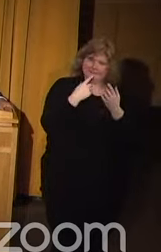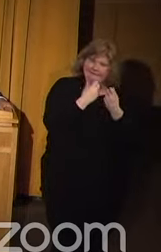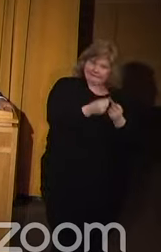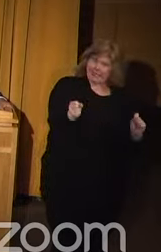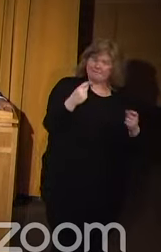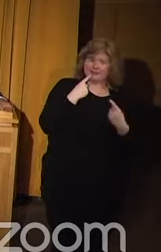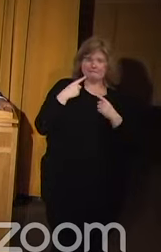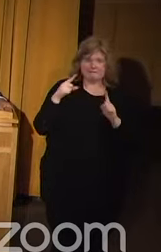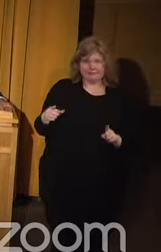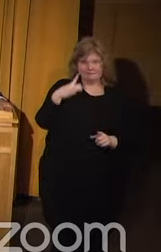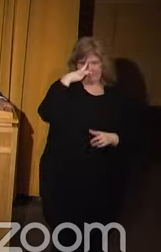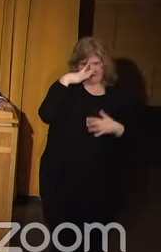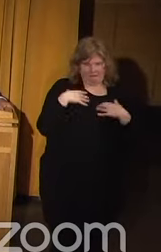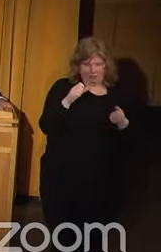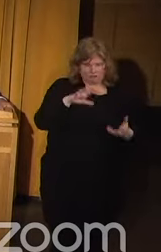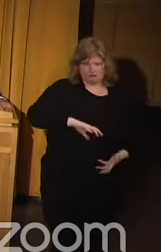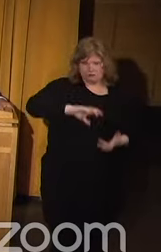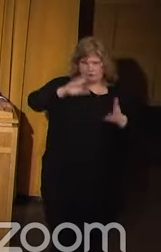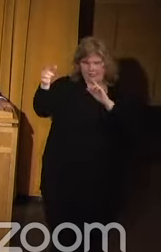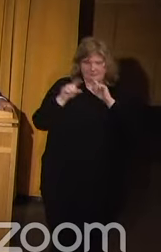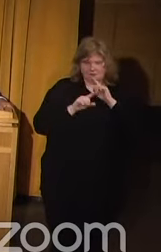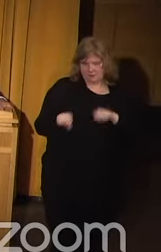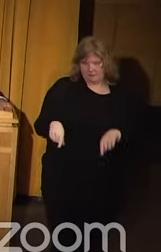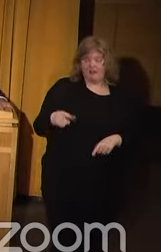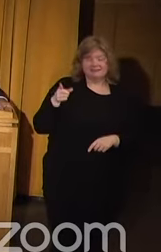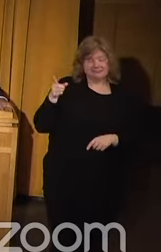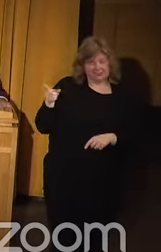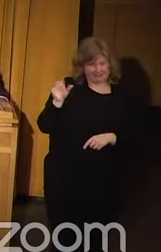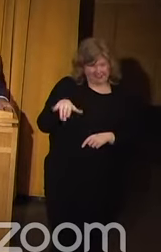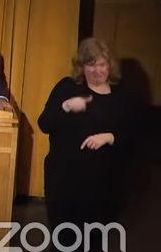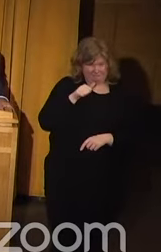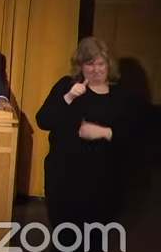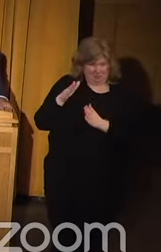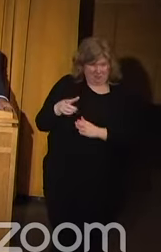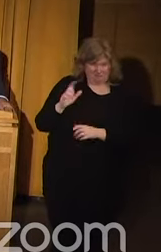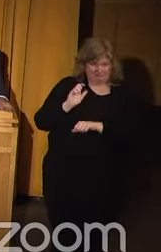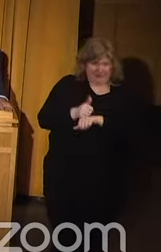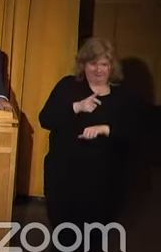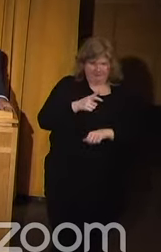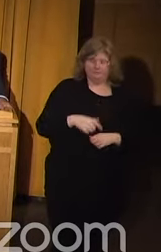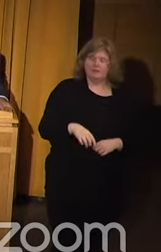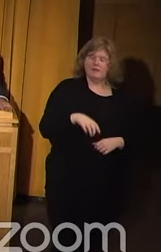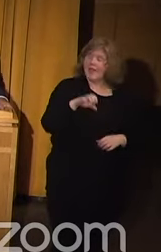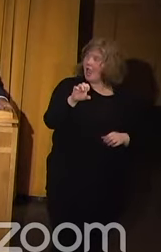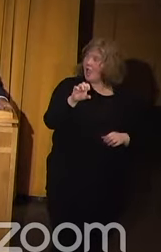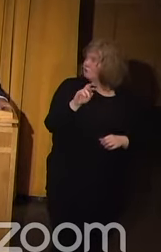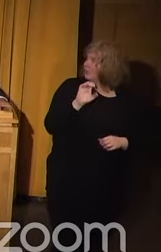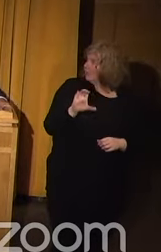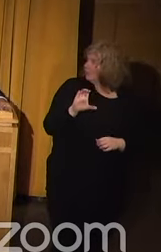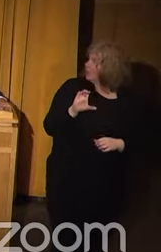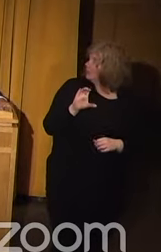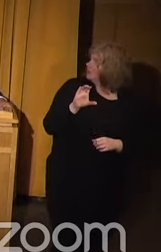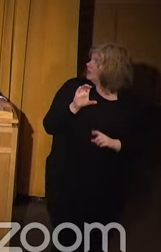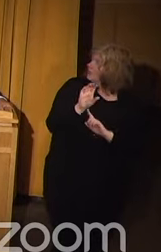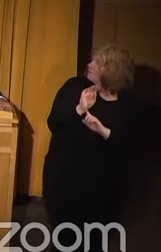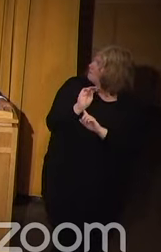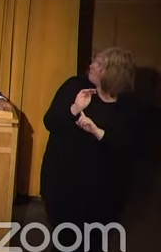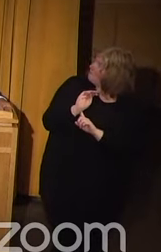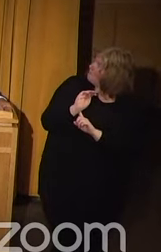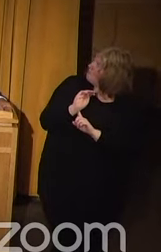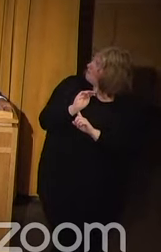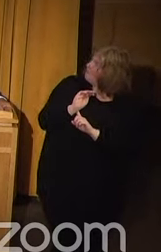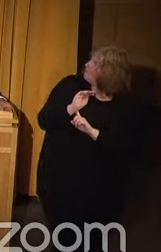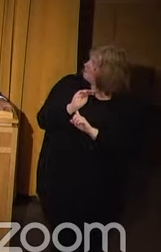mental health crisis response for police departments, and she did that for us. Eric Melanson served as Chief